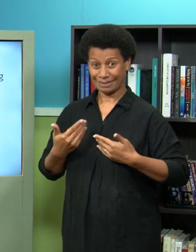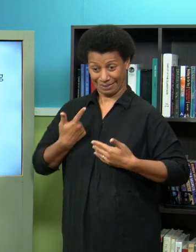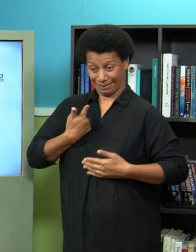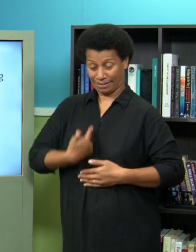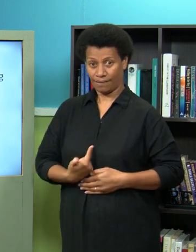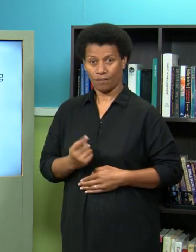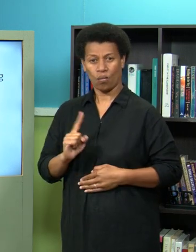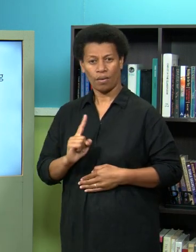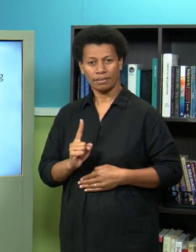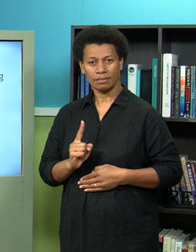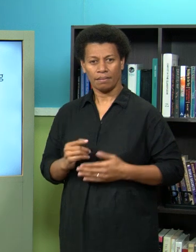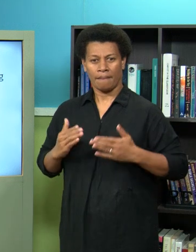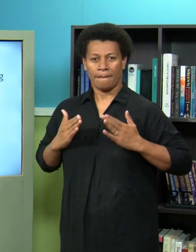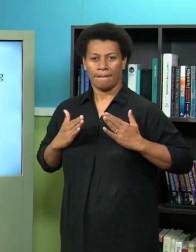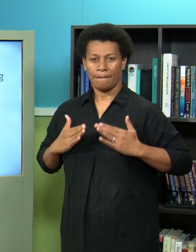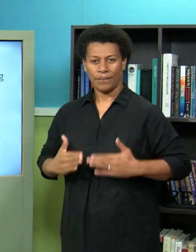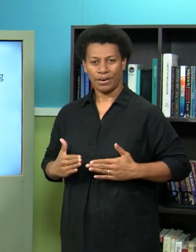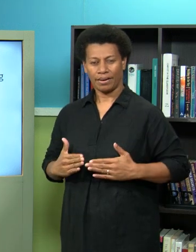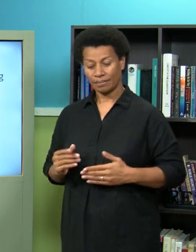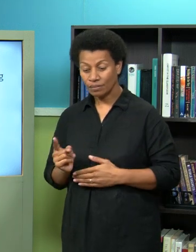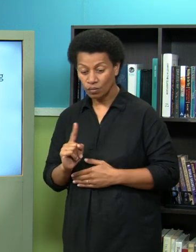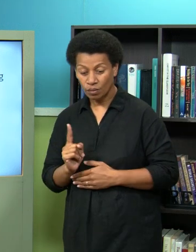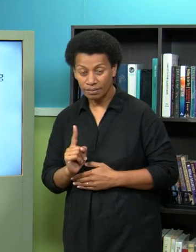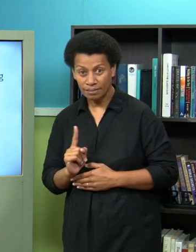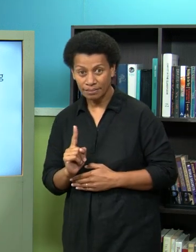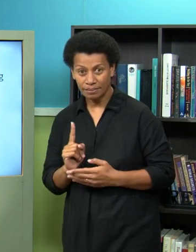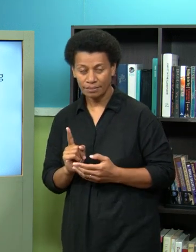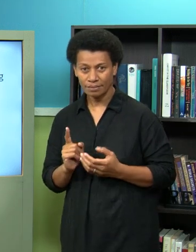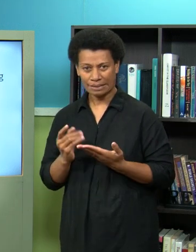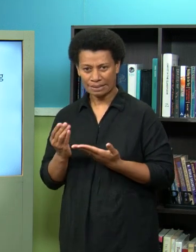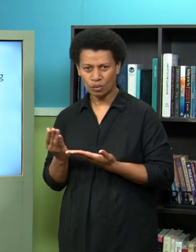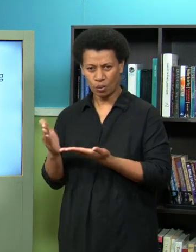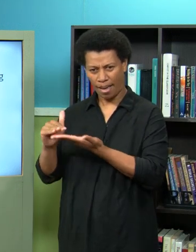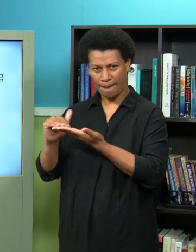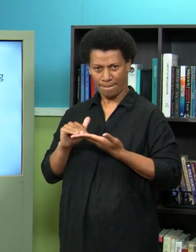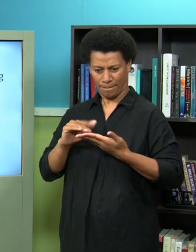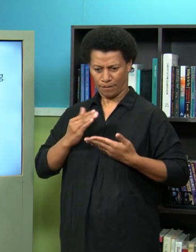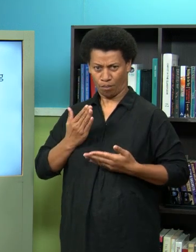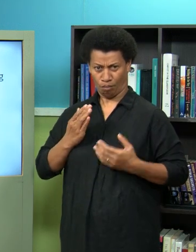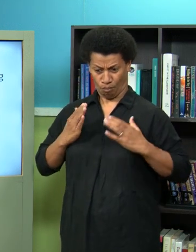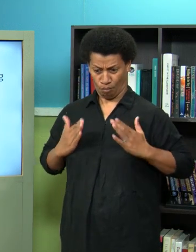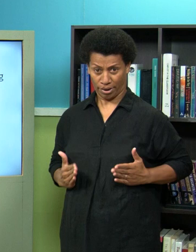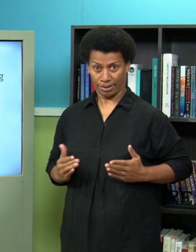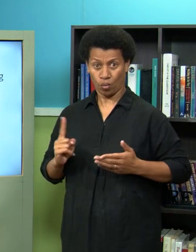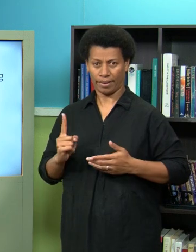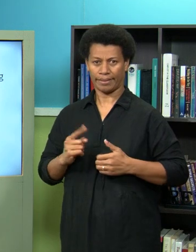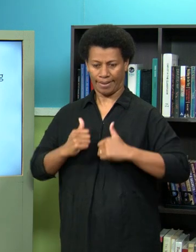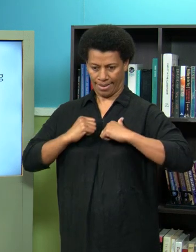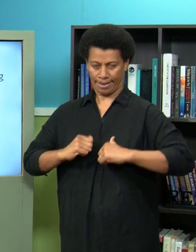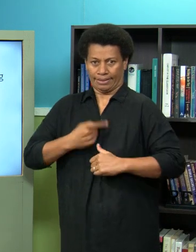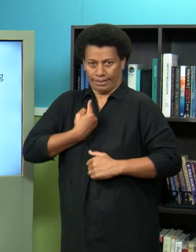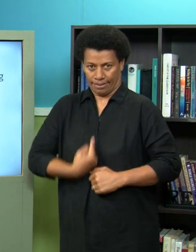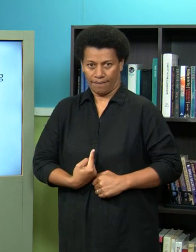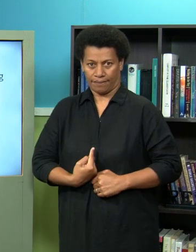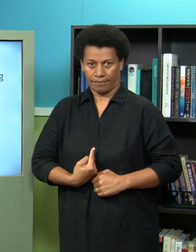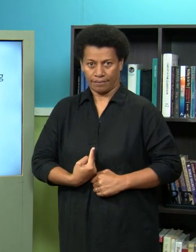basically your body we want to give your body the uh opportunity to be able to heal itself and that that's going to be important